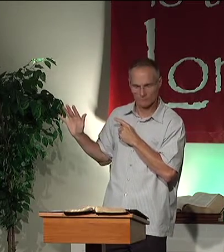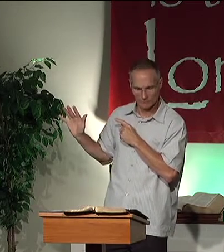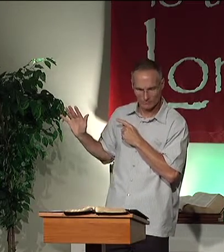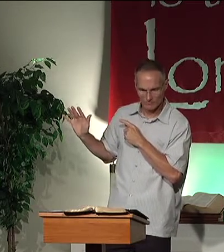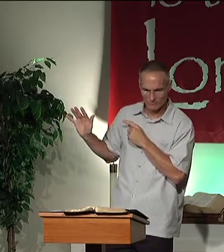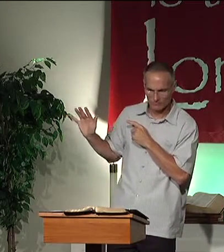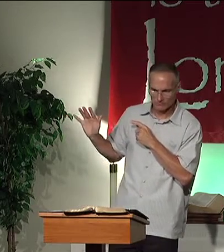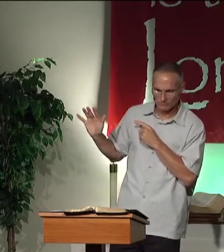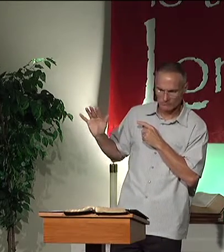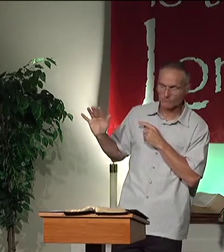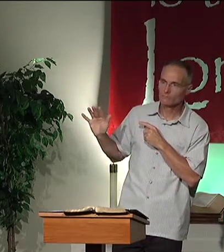gone now.